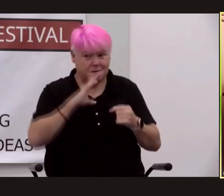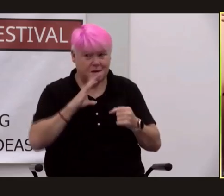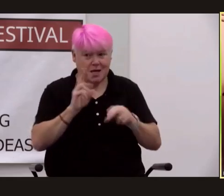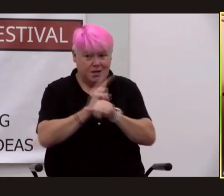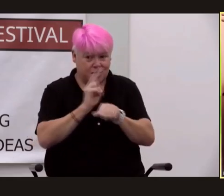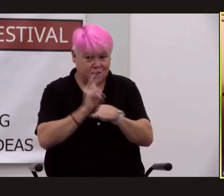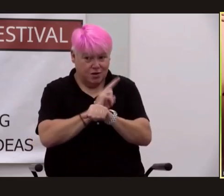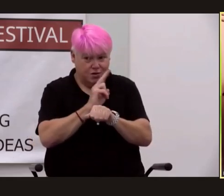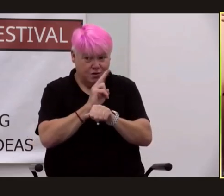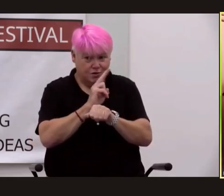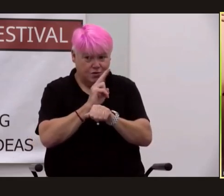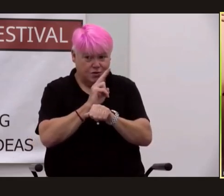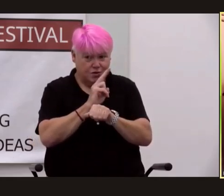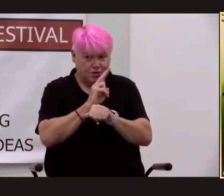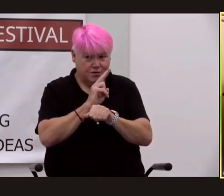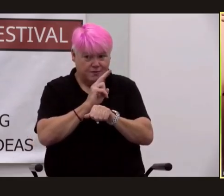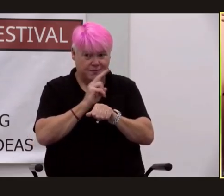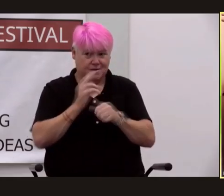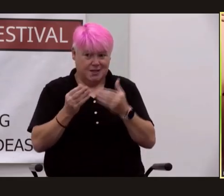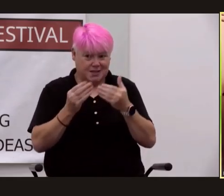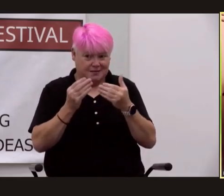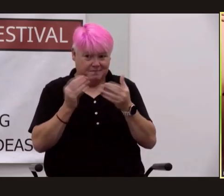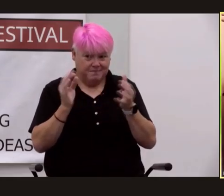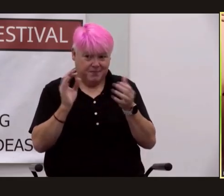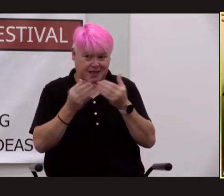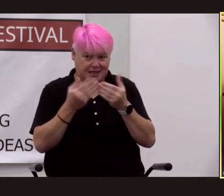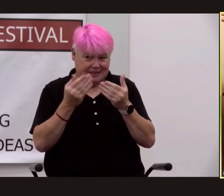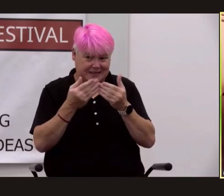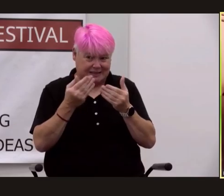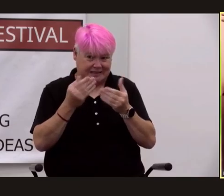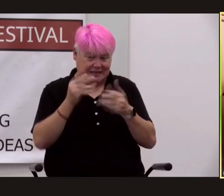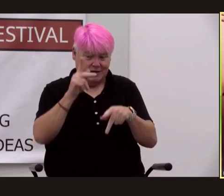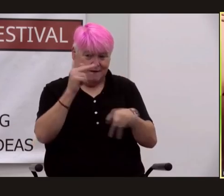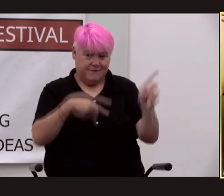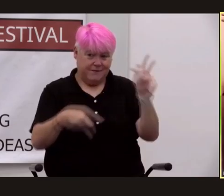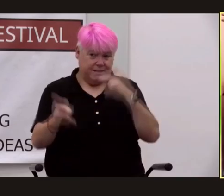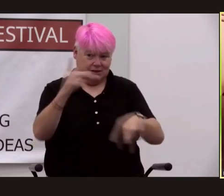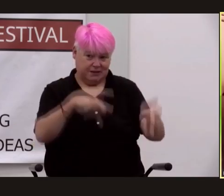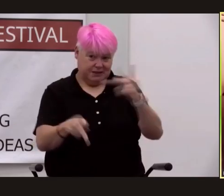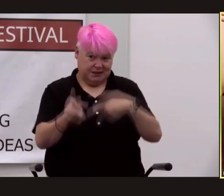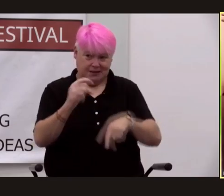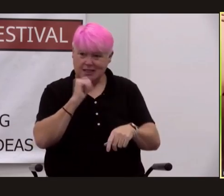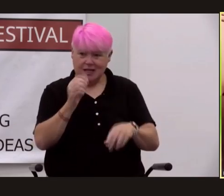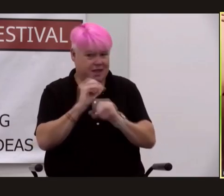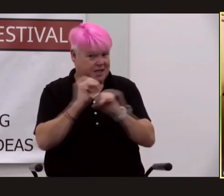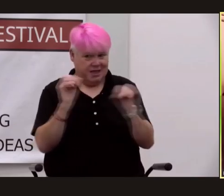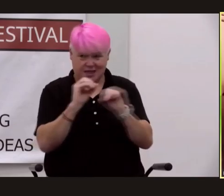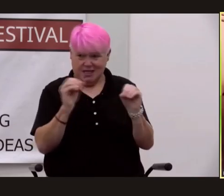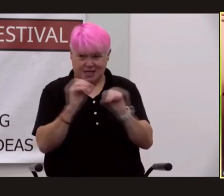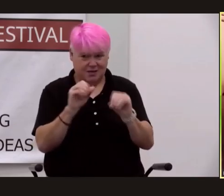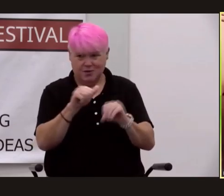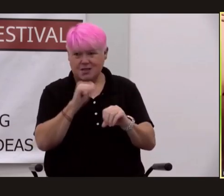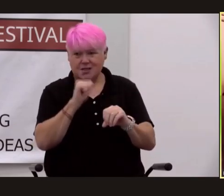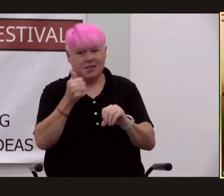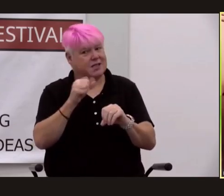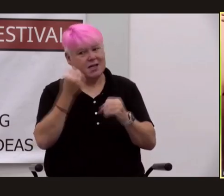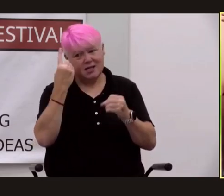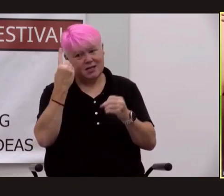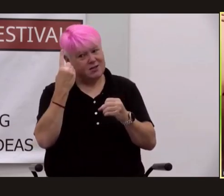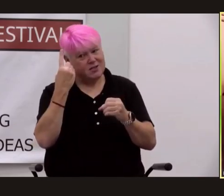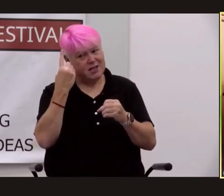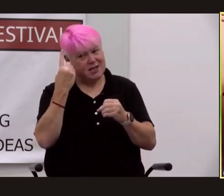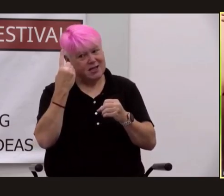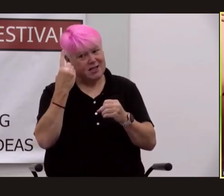simple physics in it nothing that anybody didn't understand nothing that was really